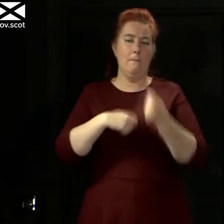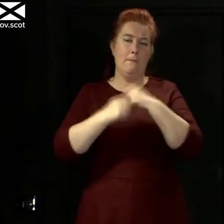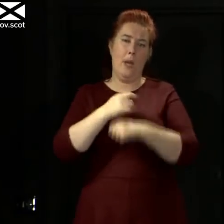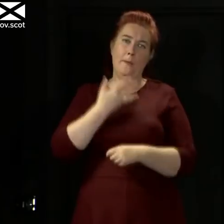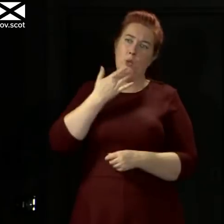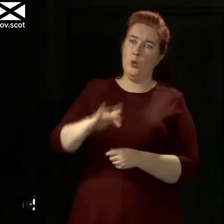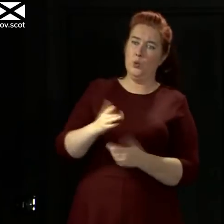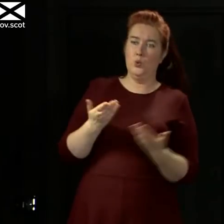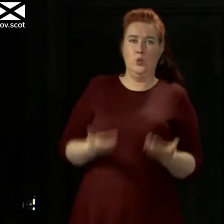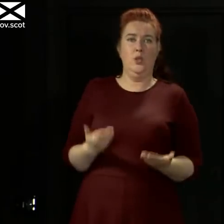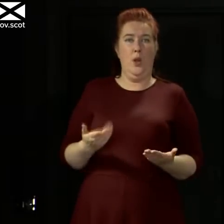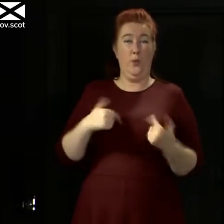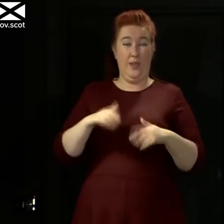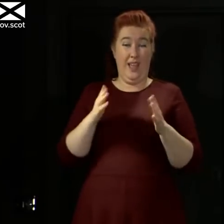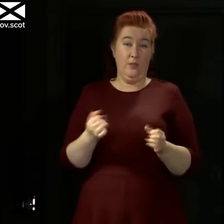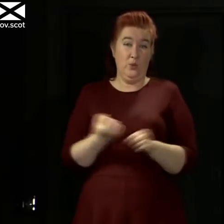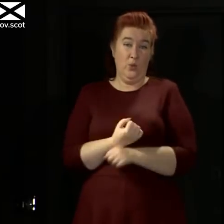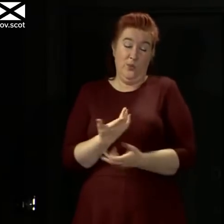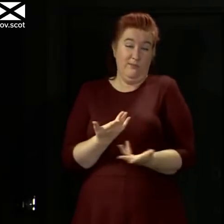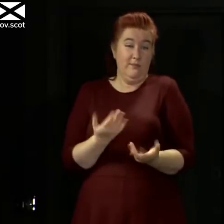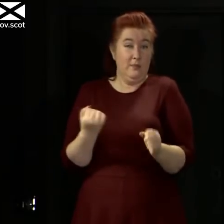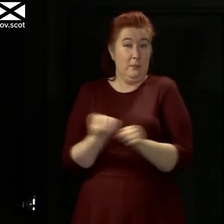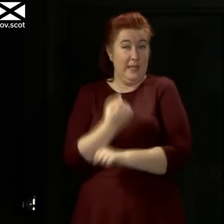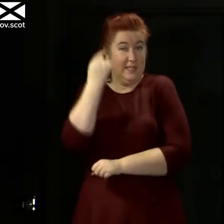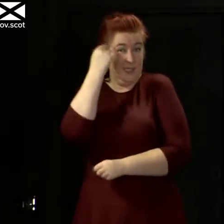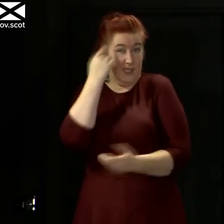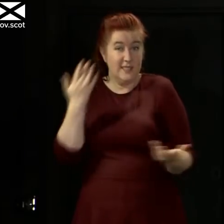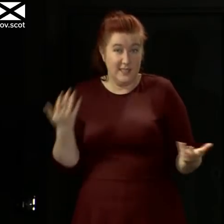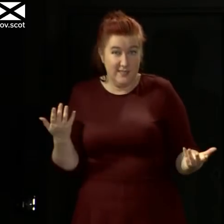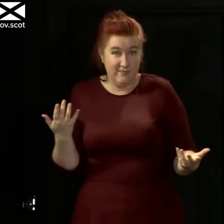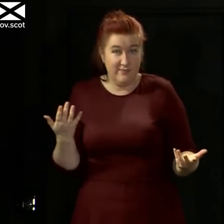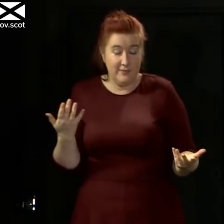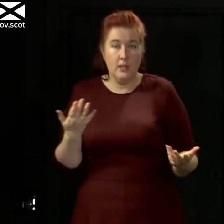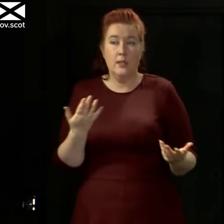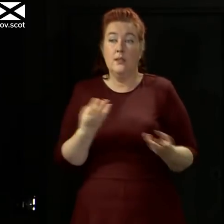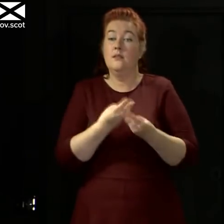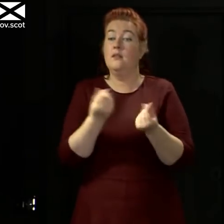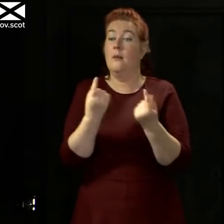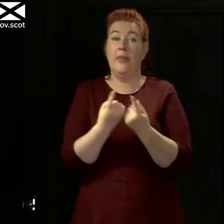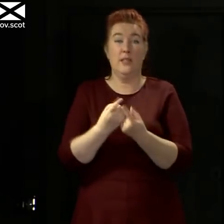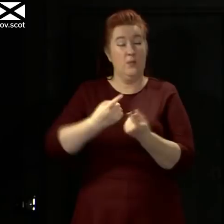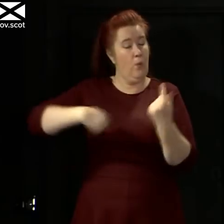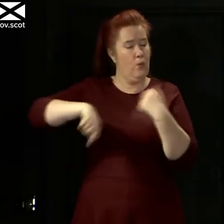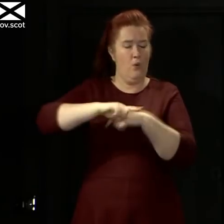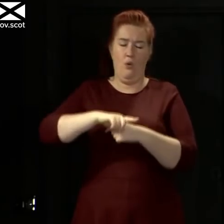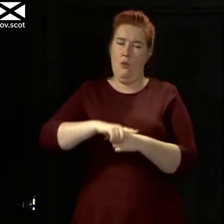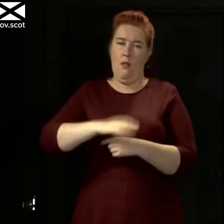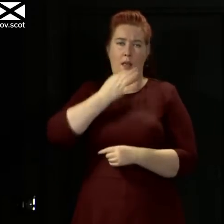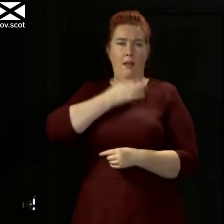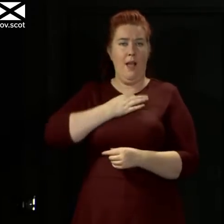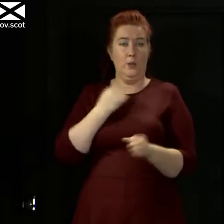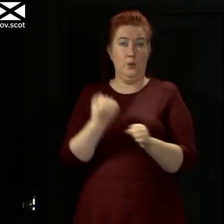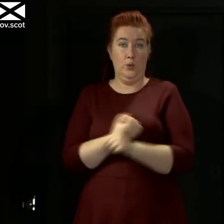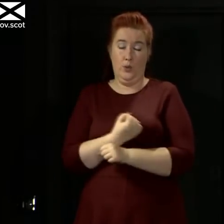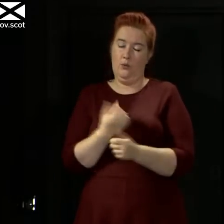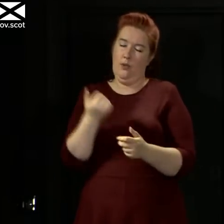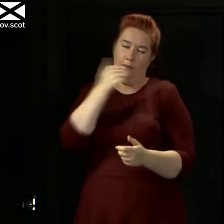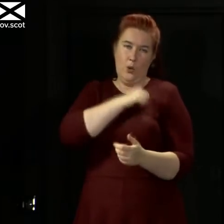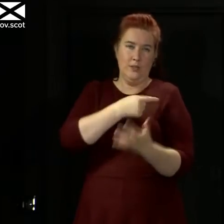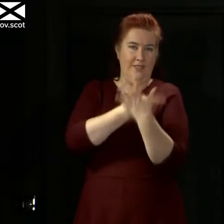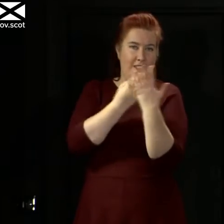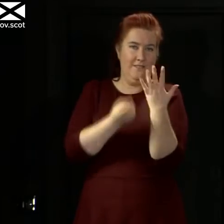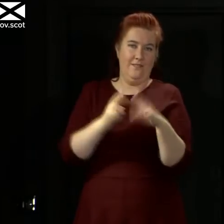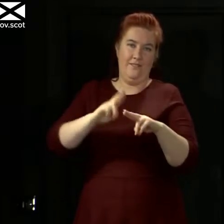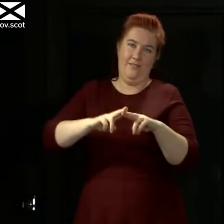of the things we're all having to do right now makes sense, because there are some aspects of what we're all being asked to do, and it is encapsulated in the facts,